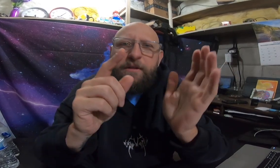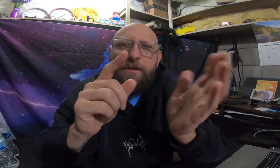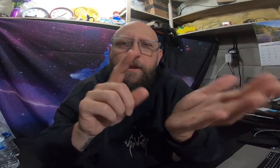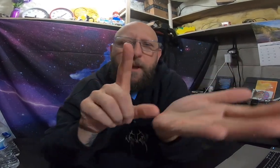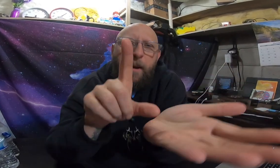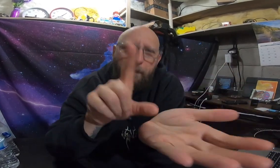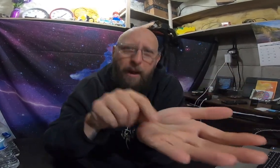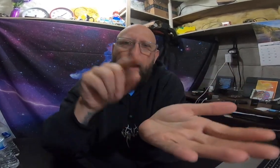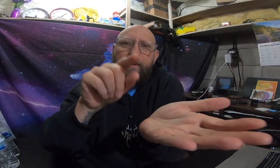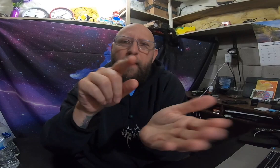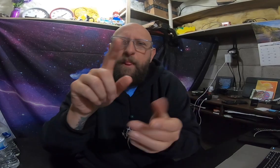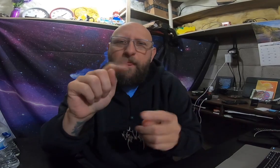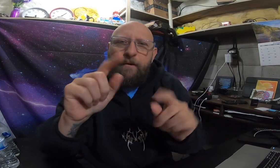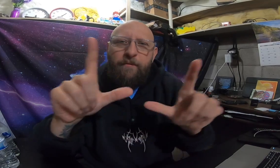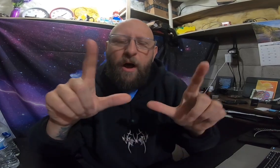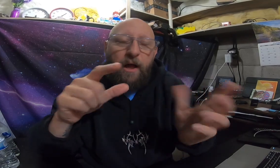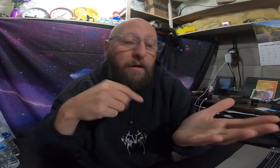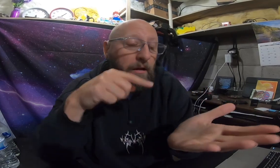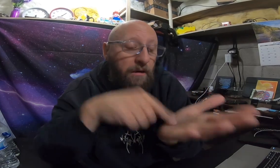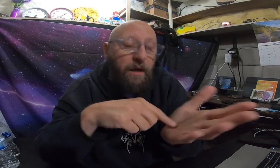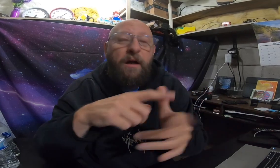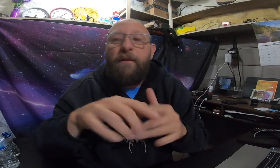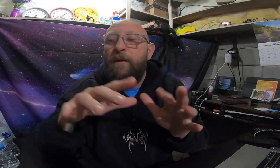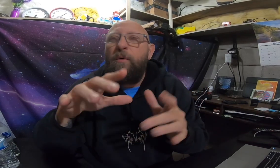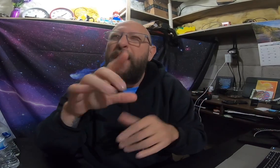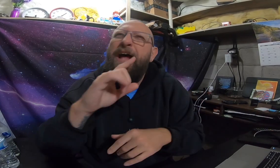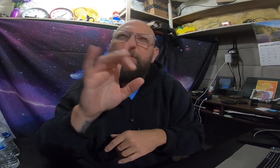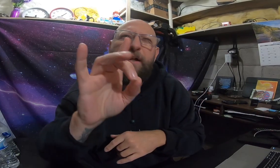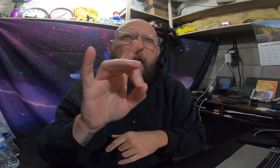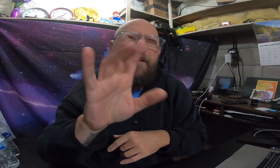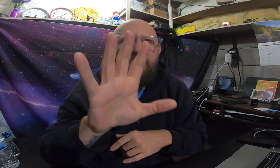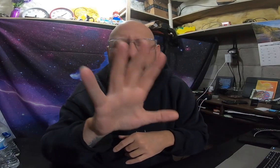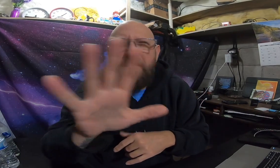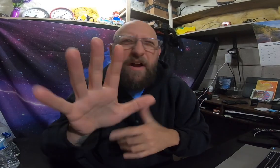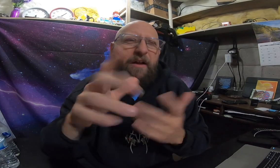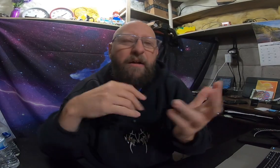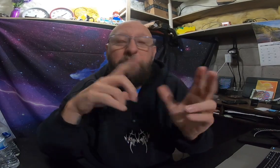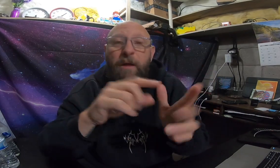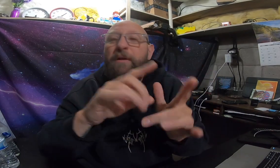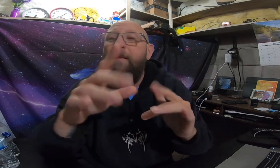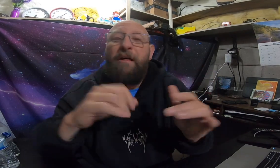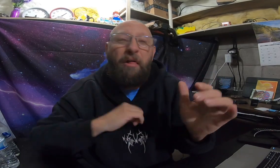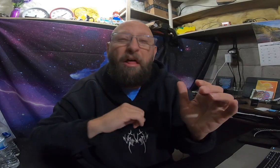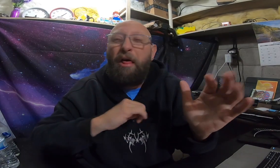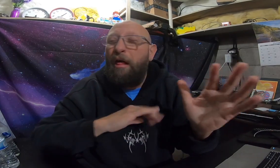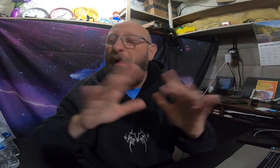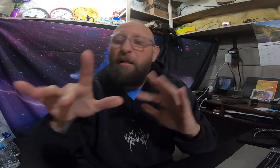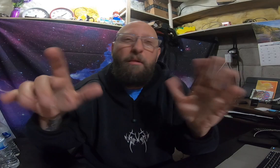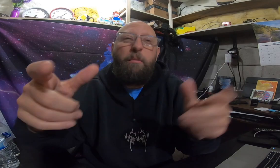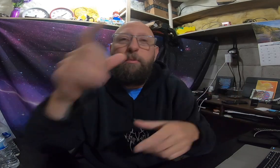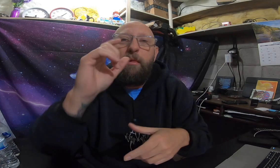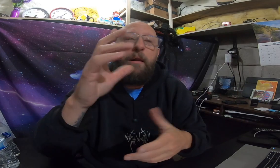it, plugged it, the vlog, like, cooking, it was actually 8.55, I had probably another, I had a little,